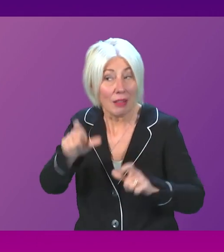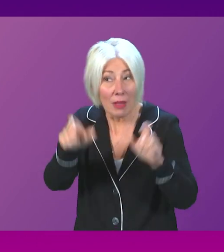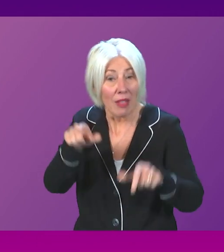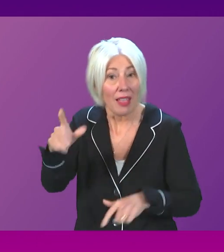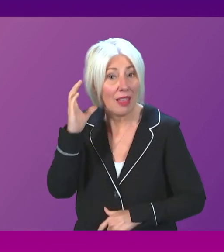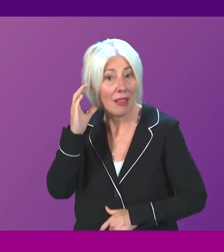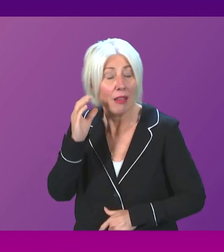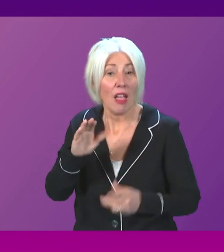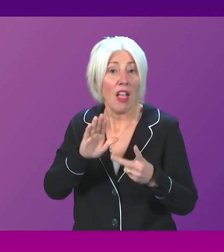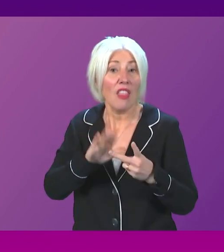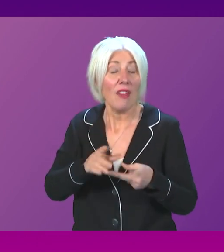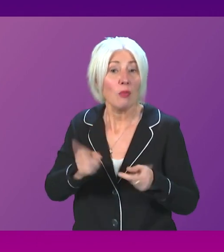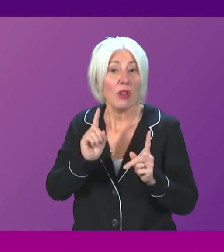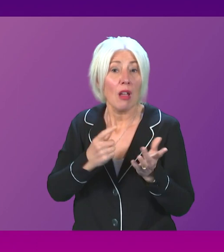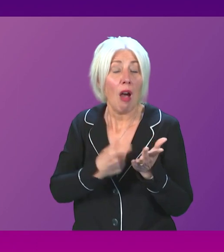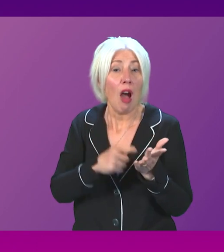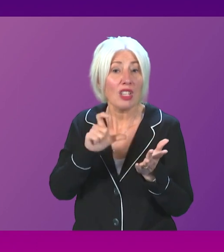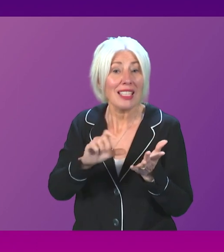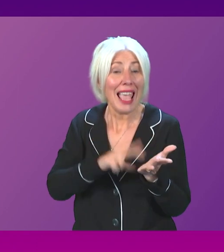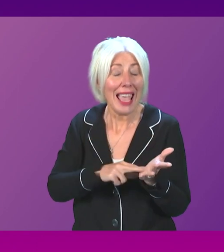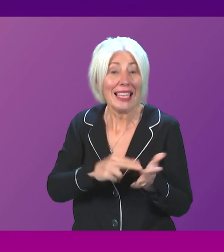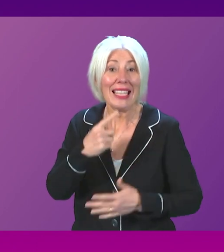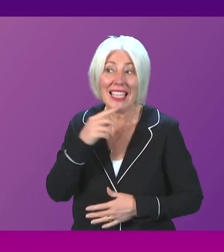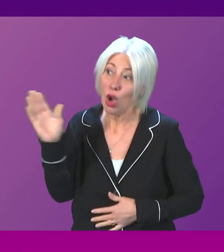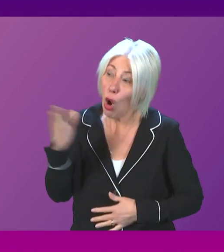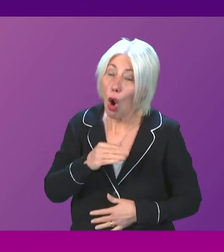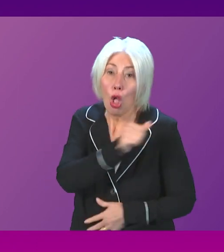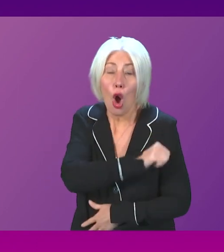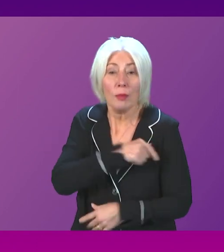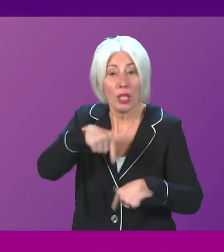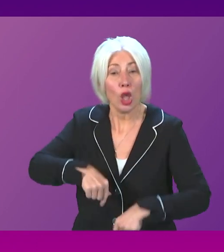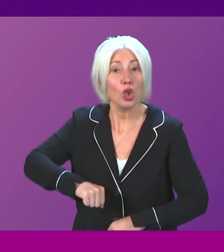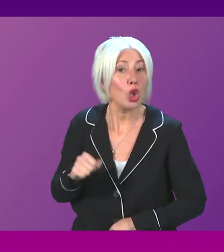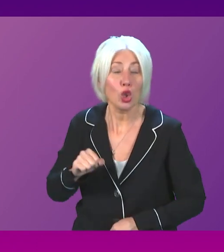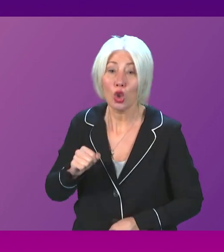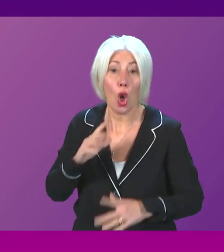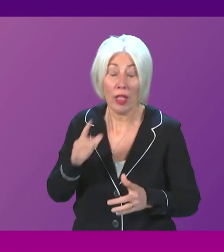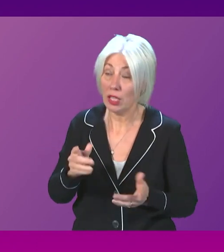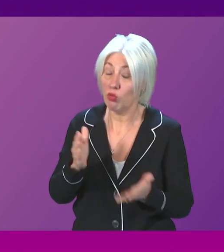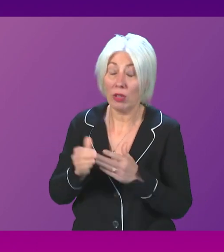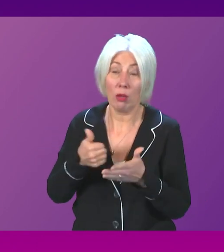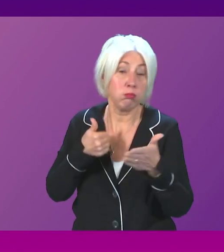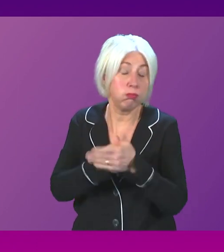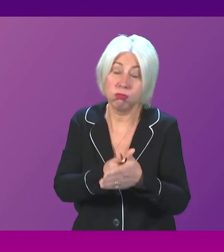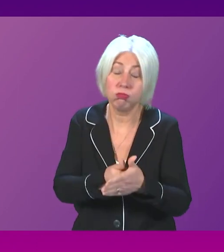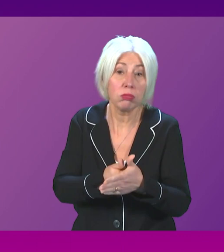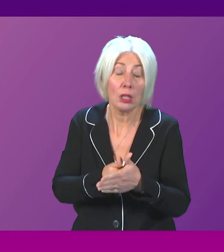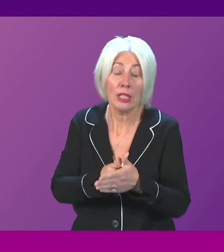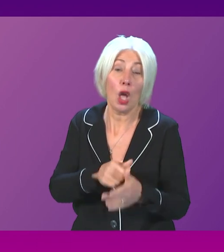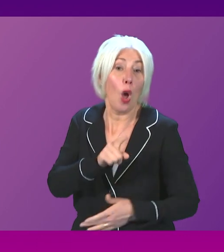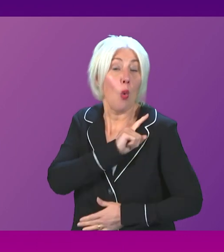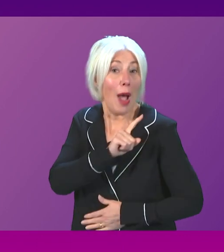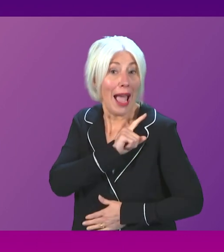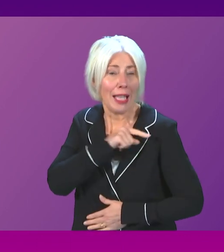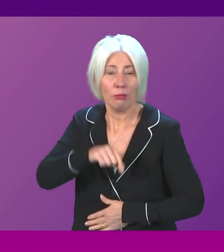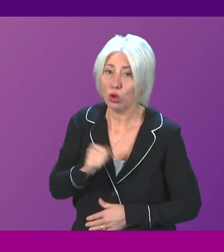Vice President of the RCEM, Dr John Paul Lockery, said that every hospital in Scotland just now is under the cosh. This shortage is a direct consequence